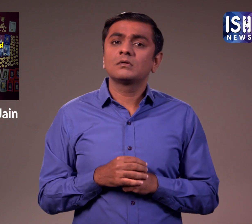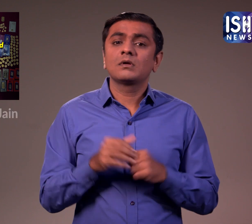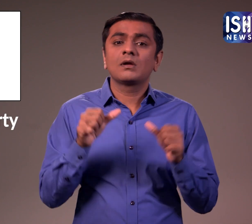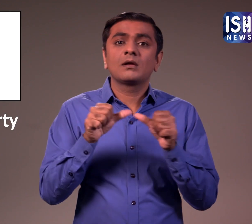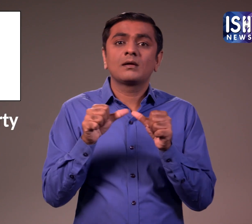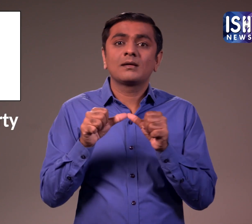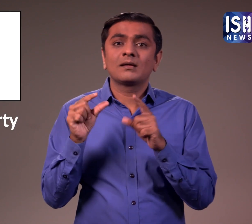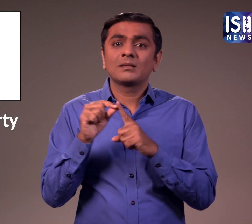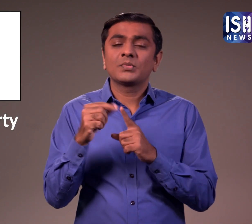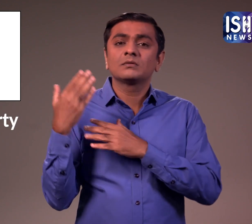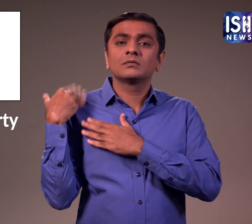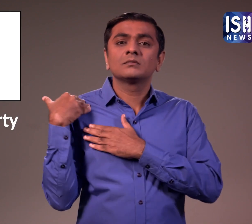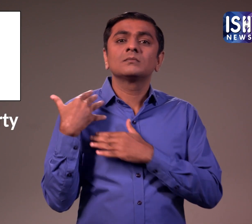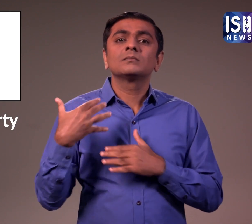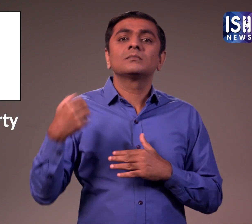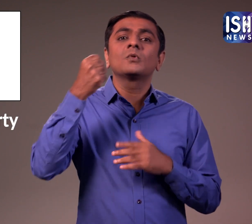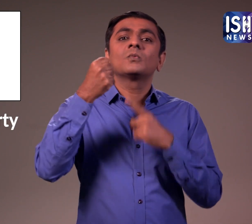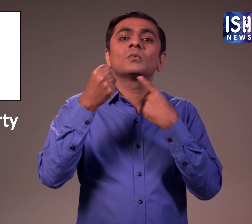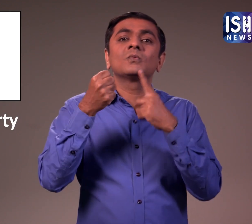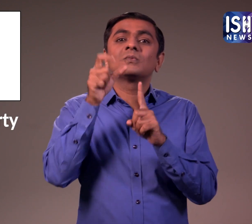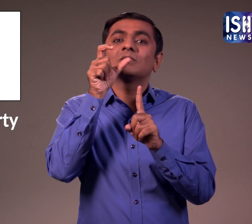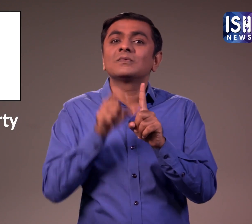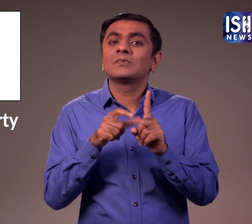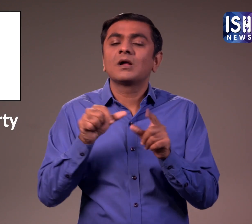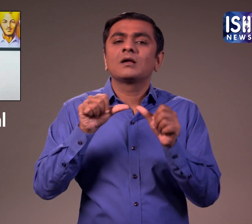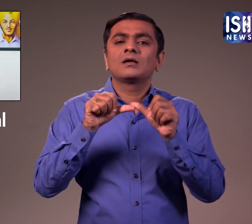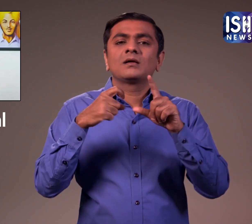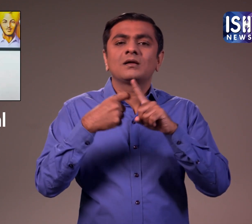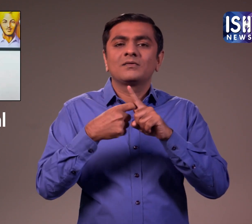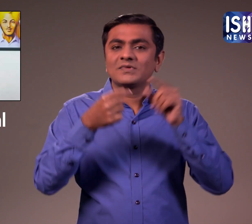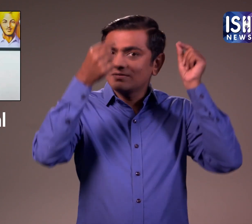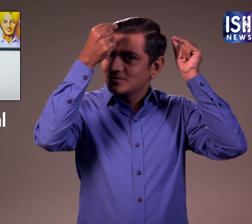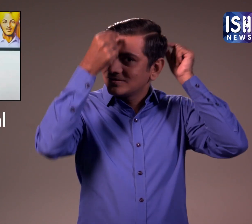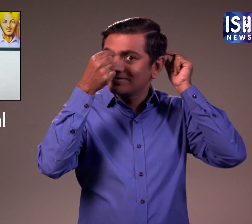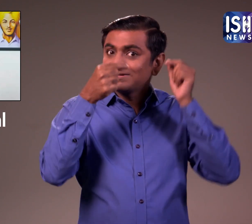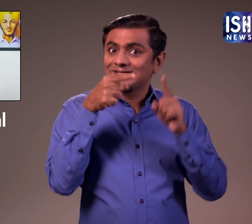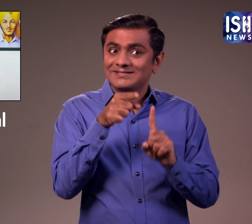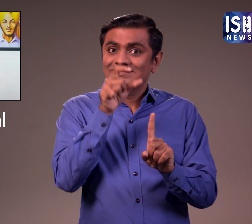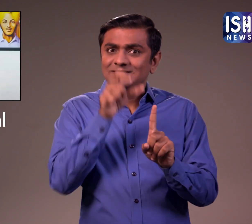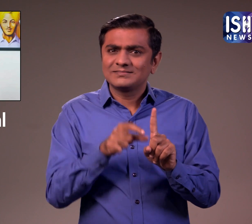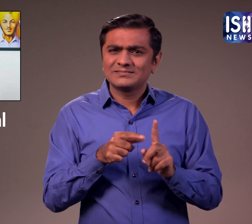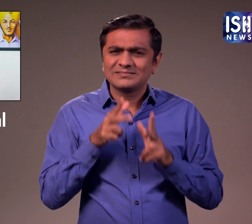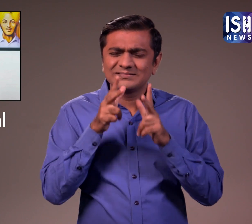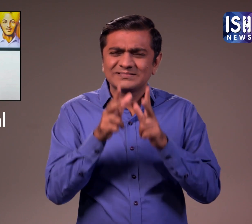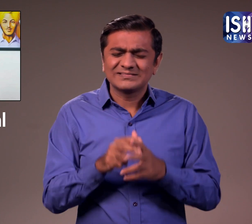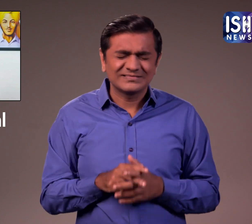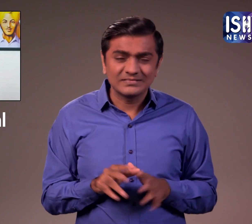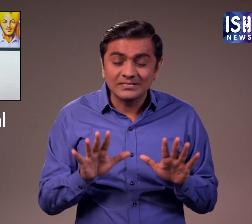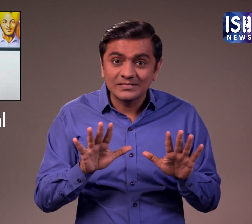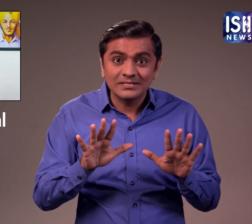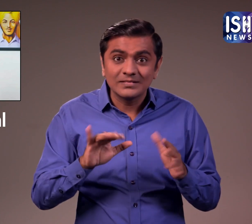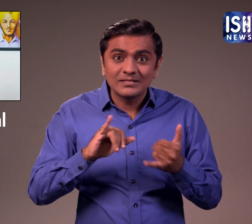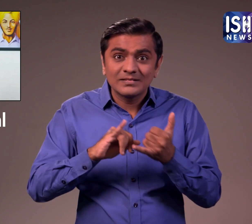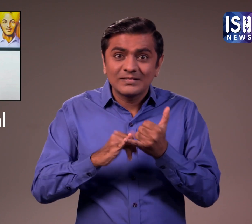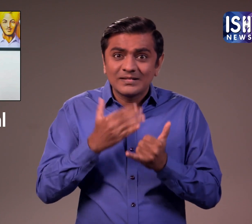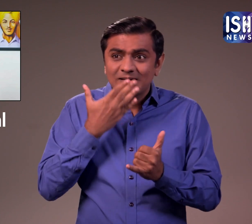Arvind Kejriwal said he is in absolute disbelief over the incidents and said that Jain is 100% honest.